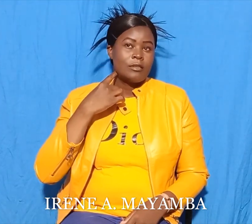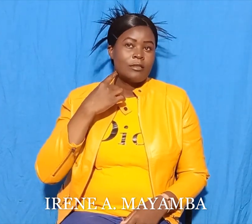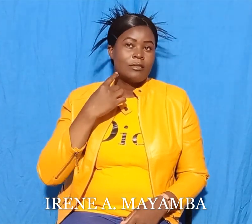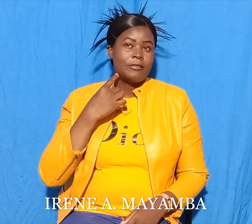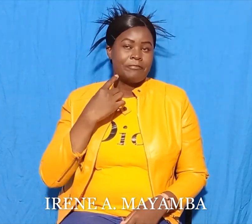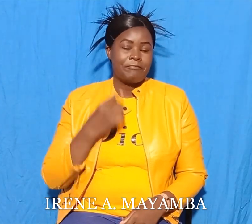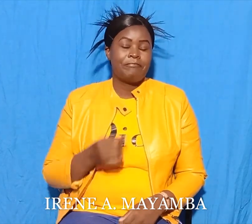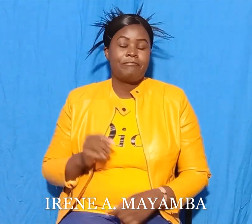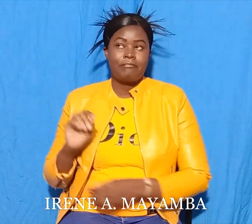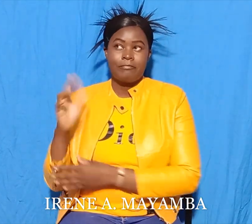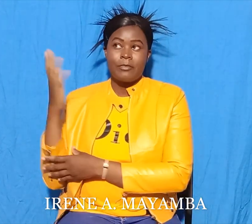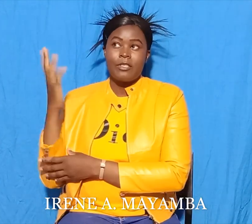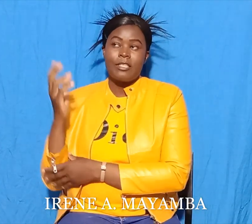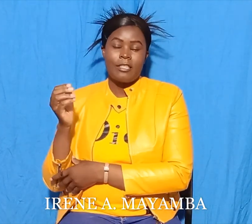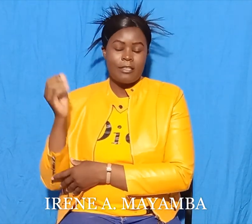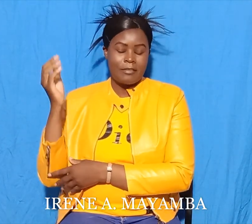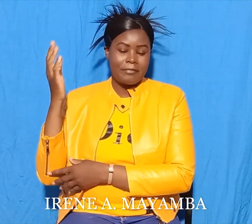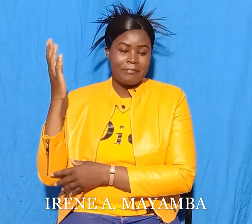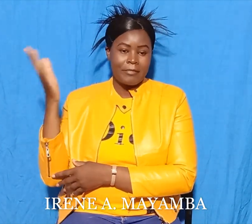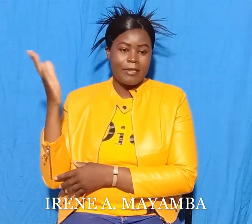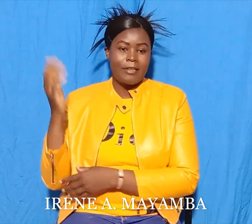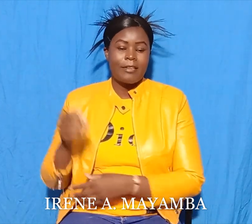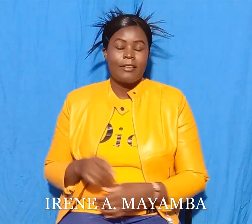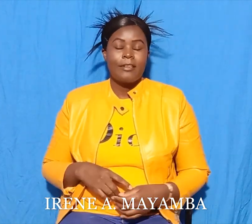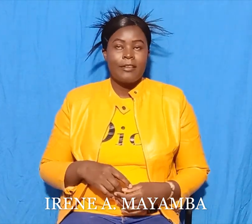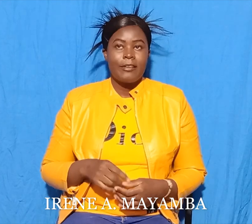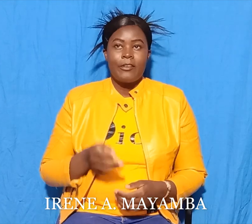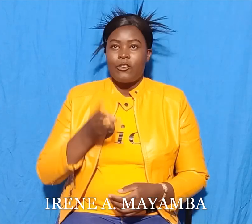Now in the ocean there lived a crocodile.